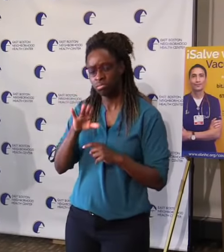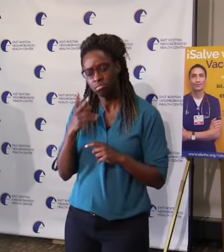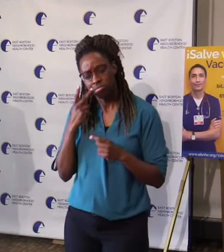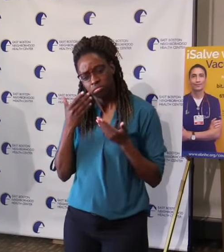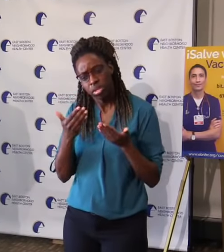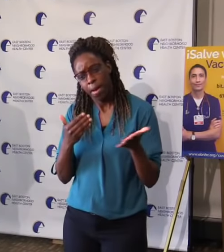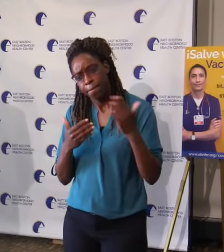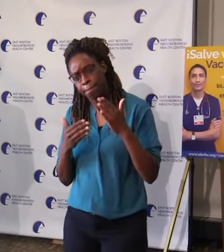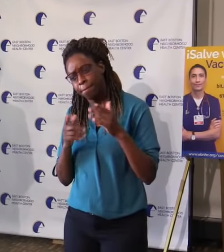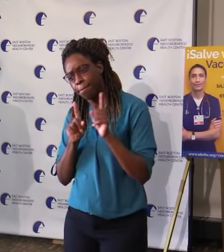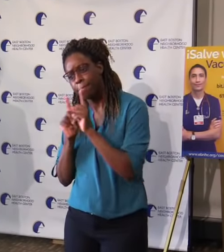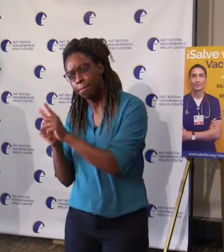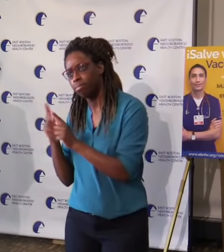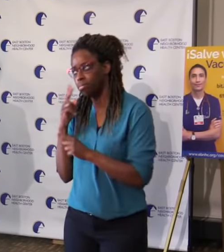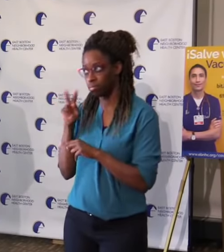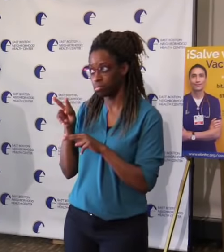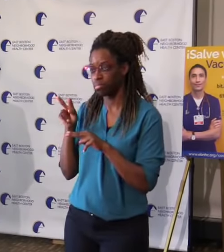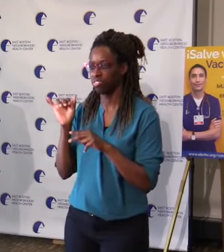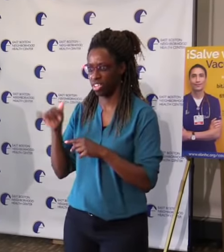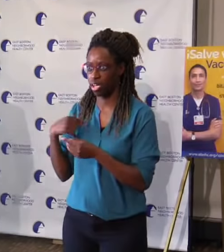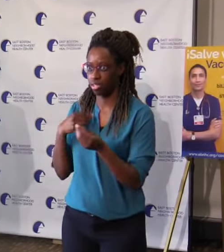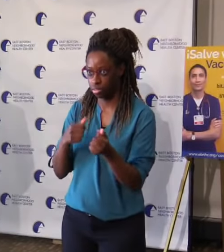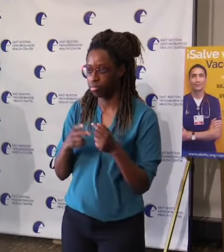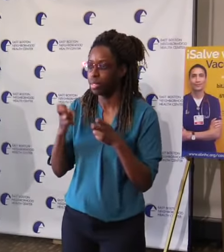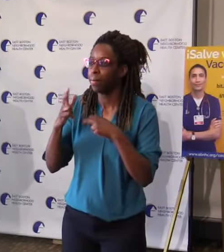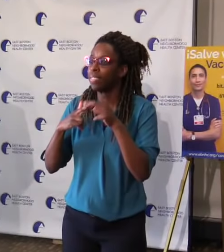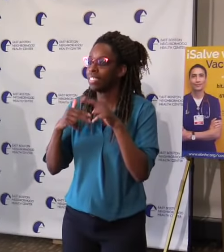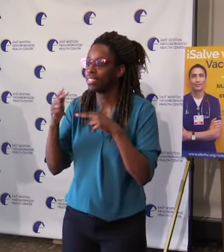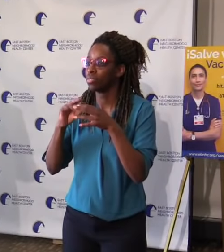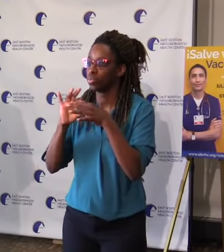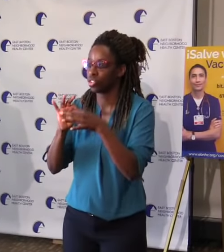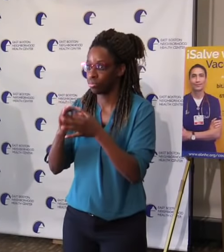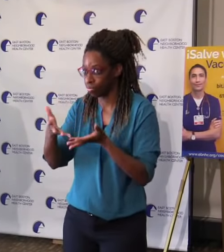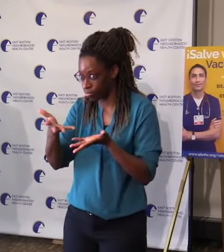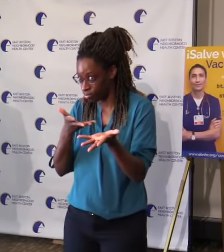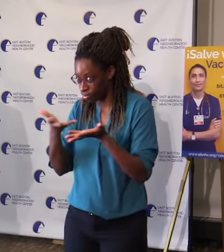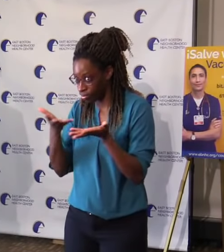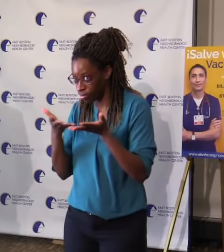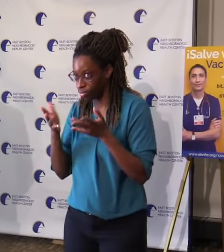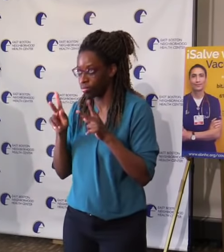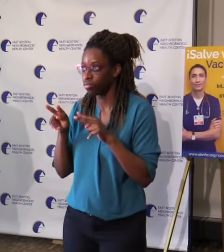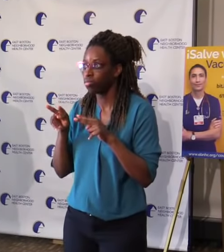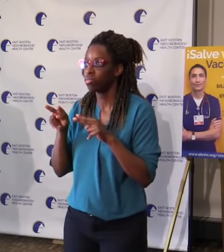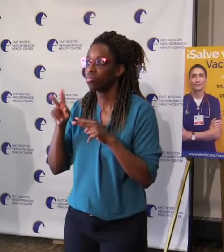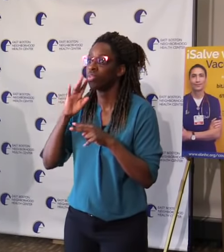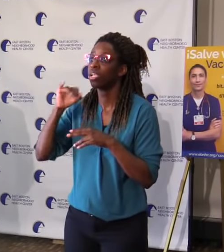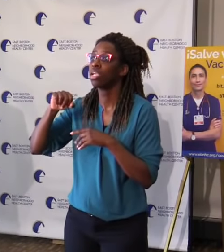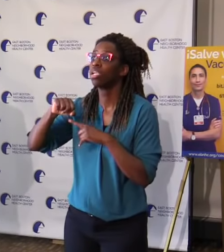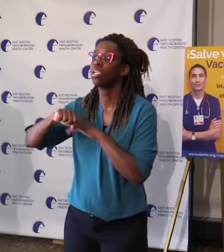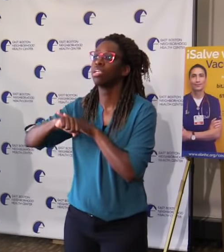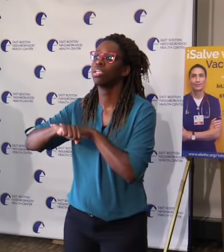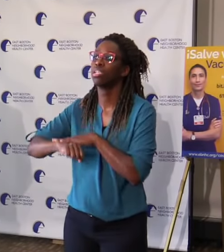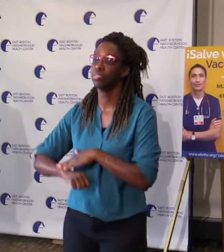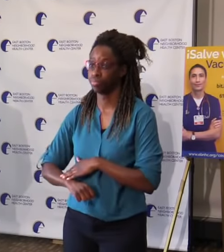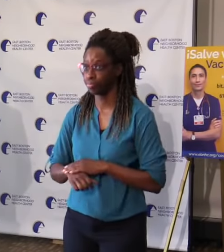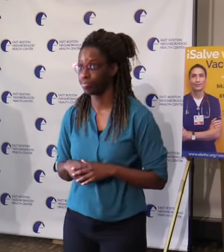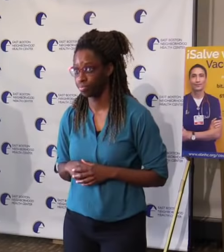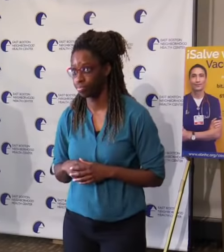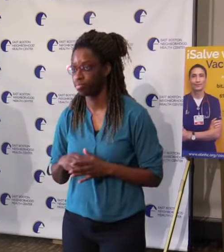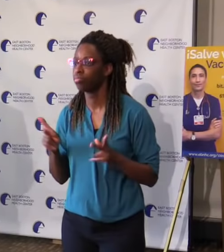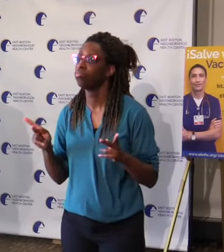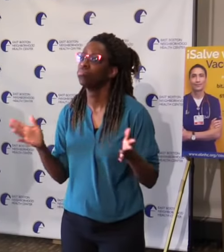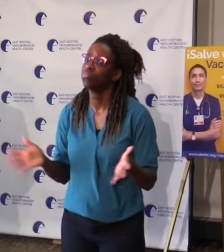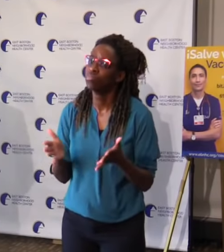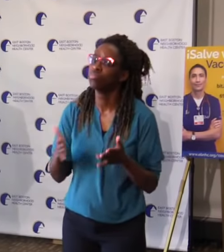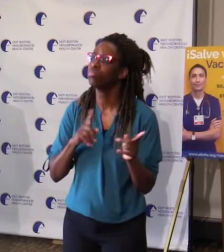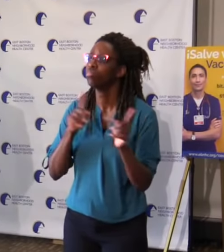to build some optimism and some support for getting vaccinated in some